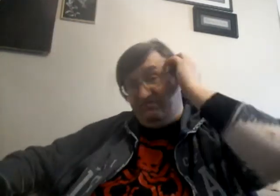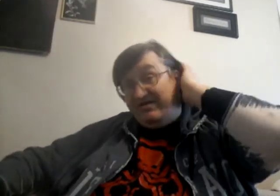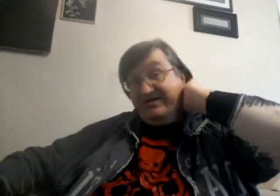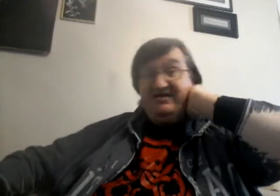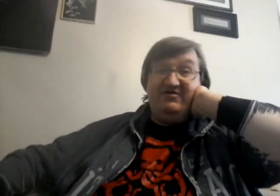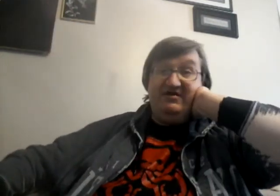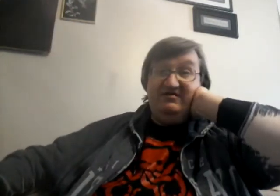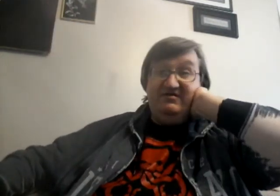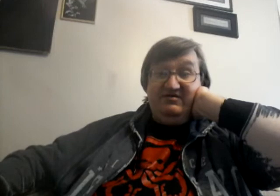immediate area.